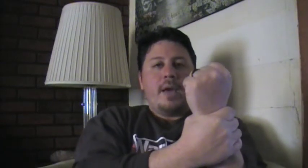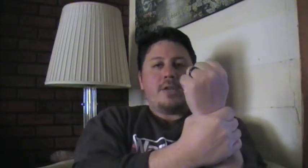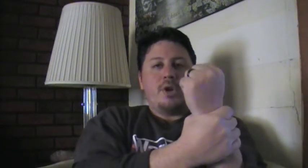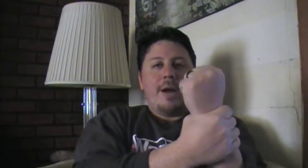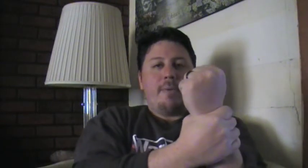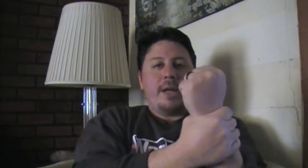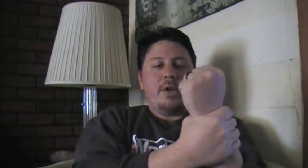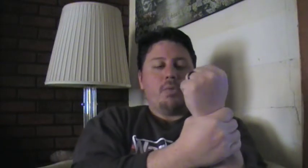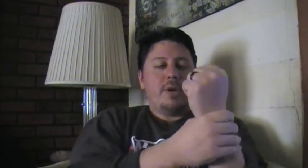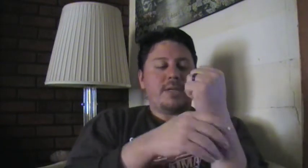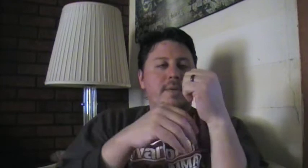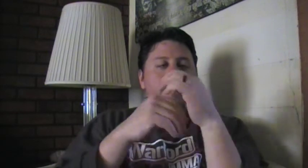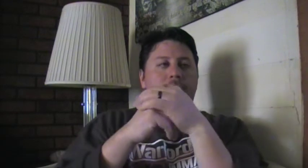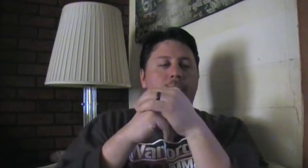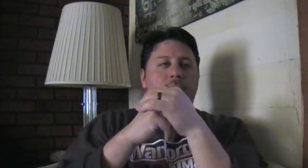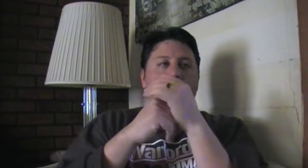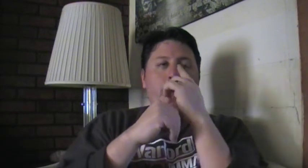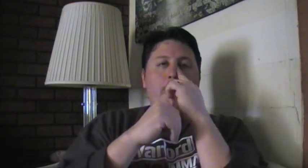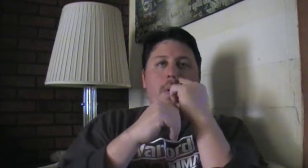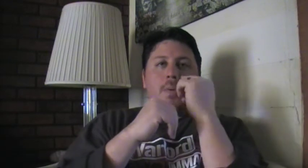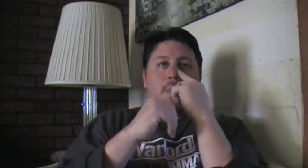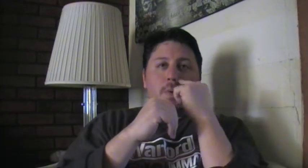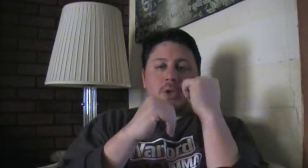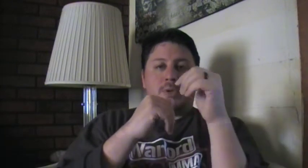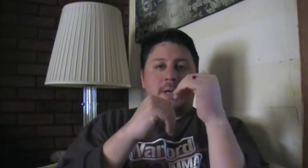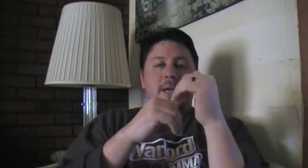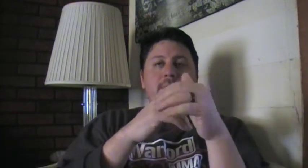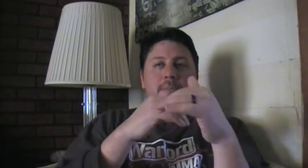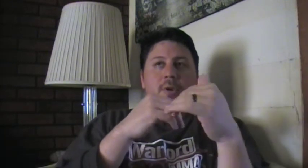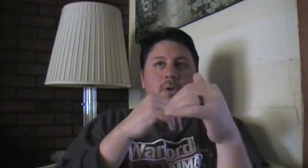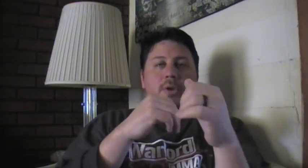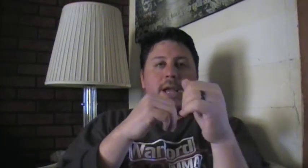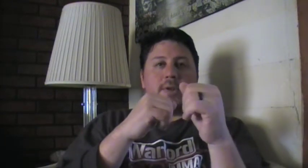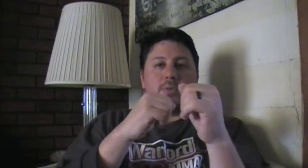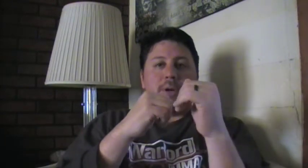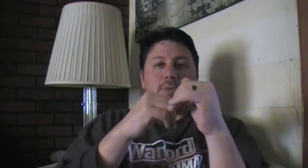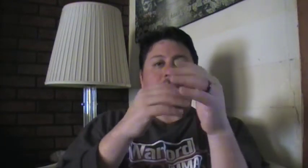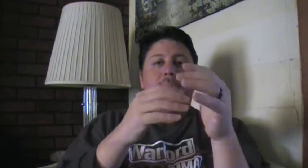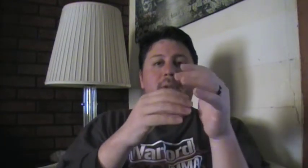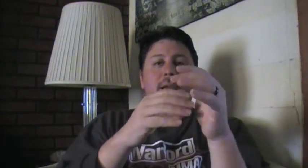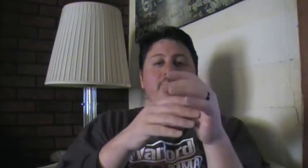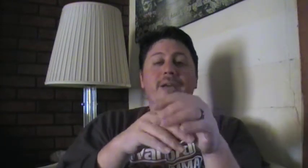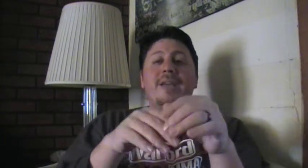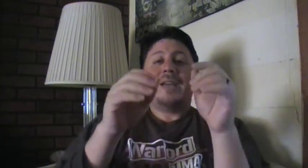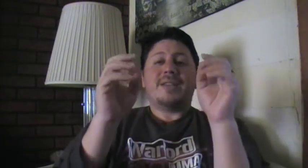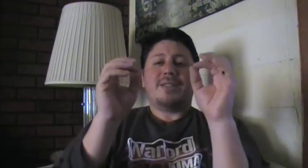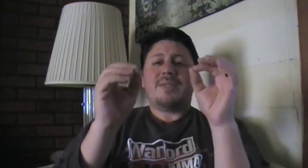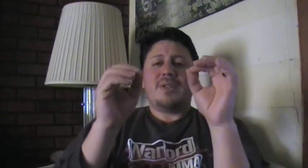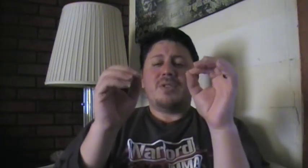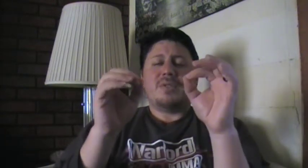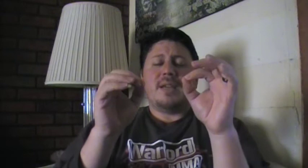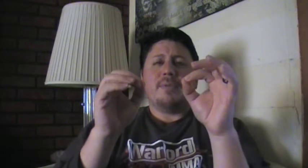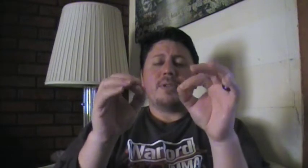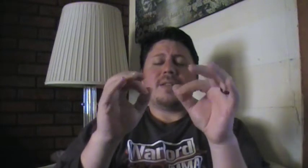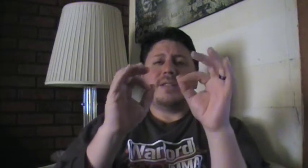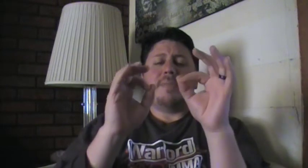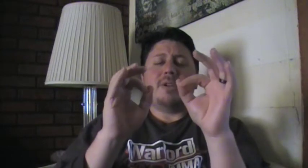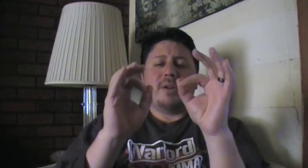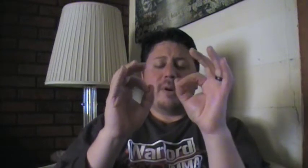You're not breaking your wrist, which shows me, again, people aren't learning how to punch properly anyway because just because you don't tape your wrist does not mean you're going to break